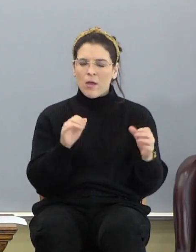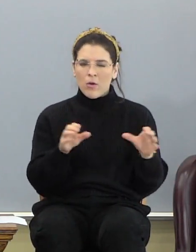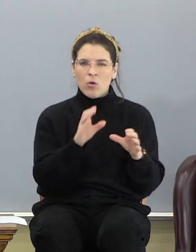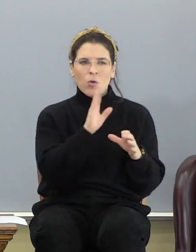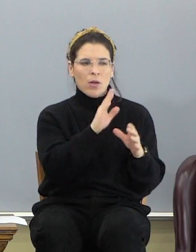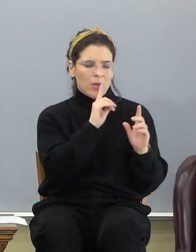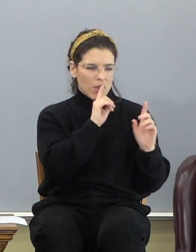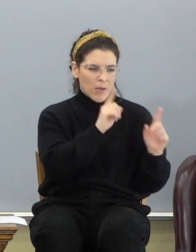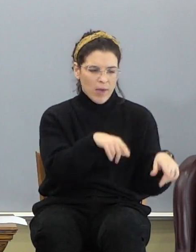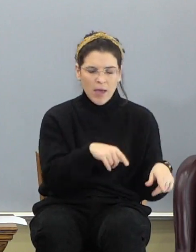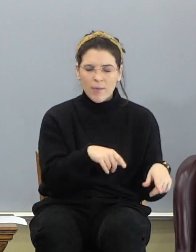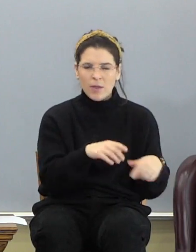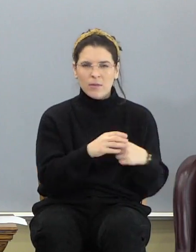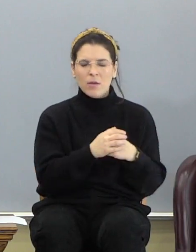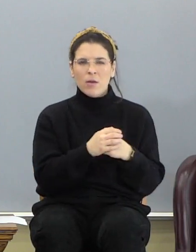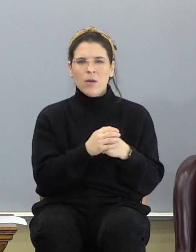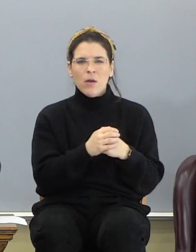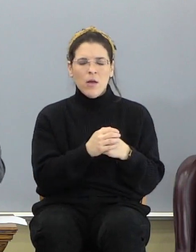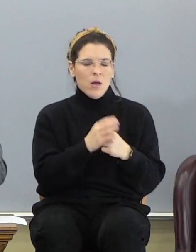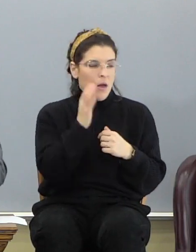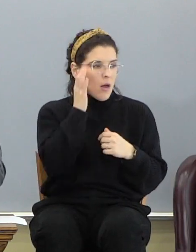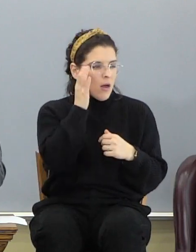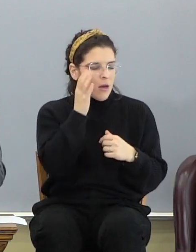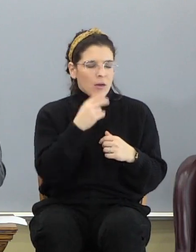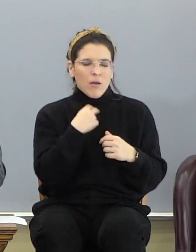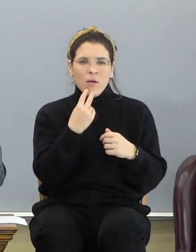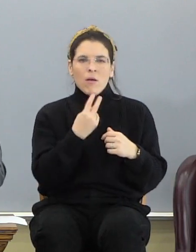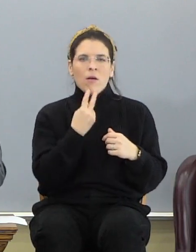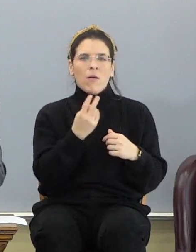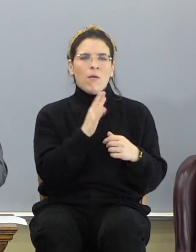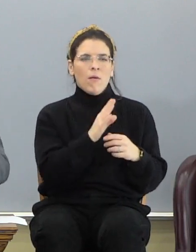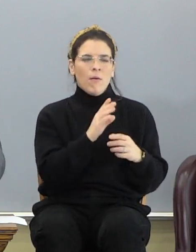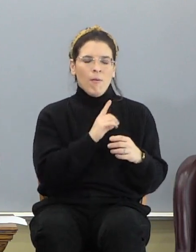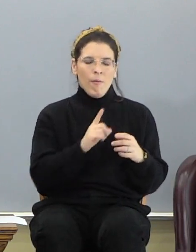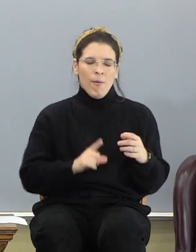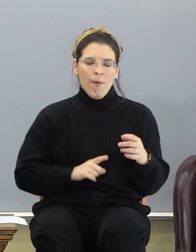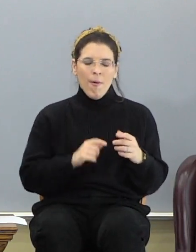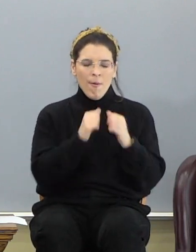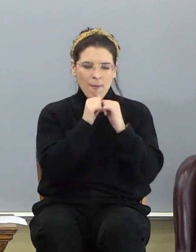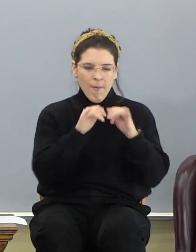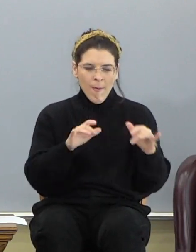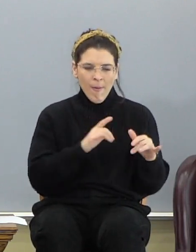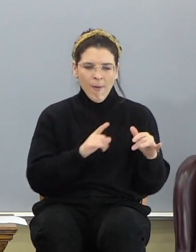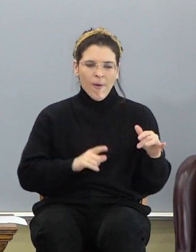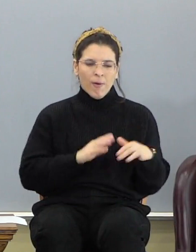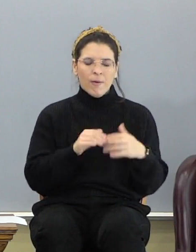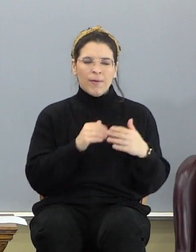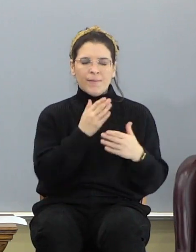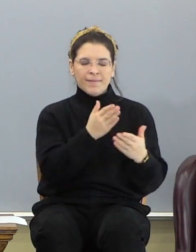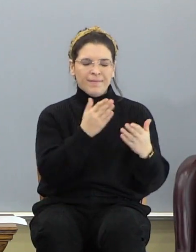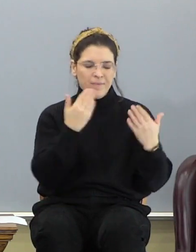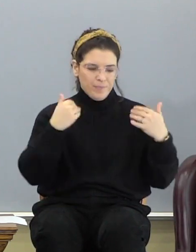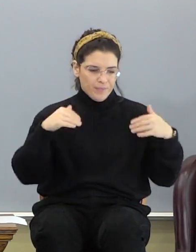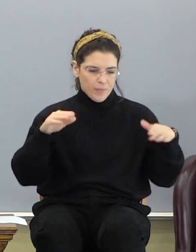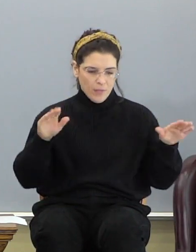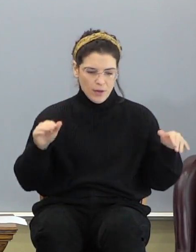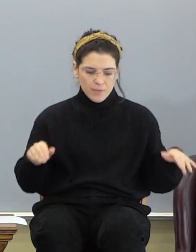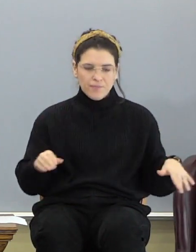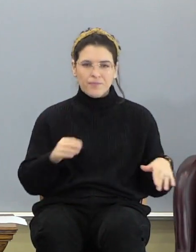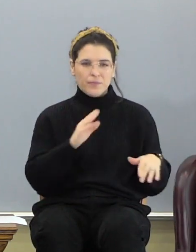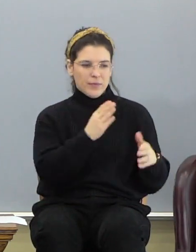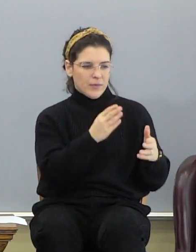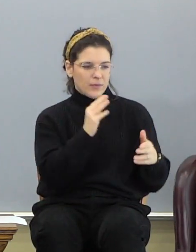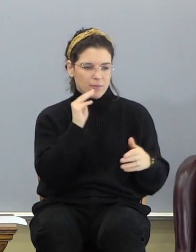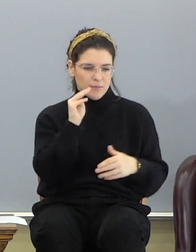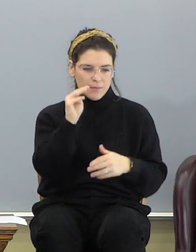his commandments, hearken unto the voice of his word. Bless you the Lord, all ye his hosts, ye ministers of